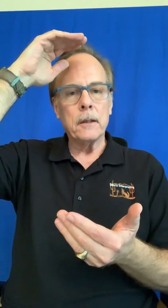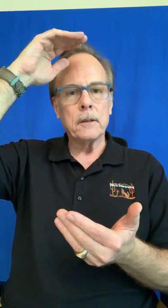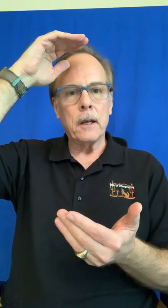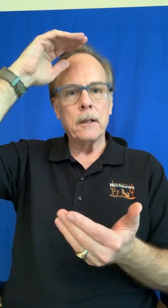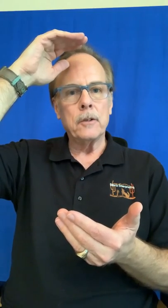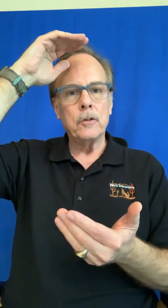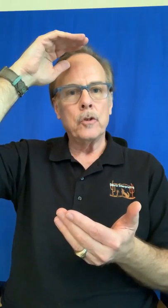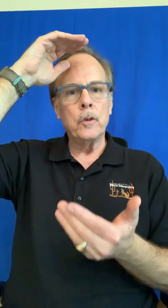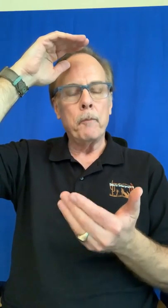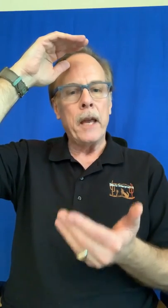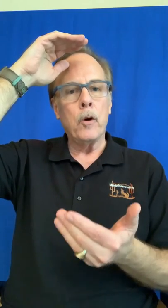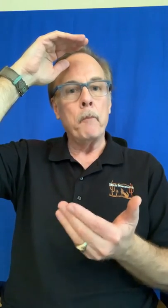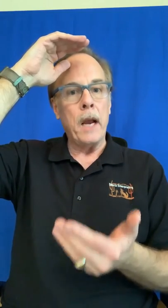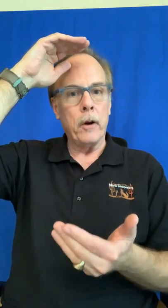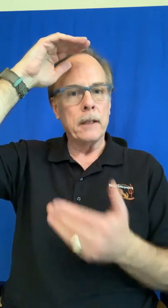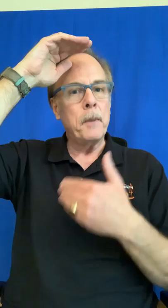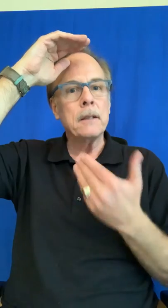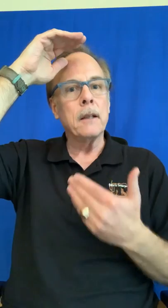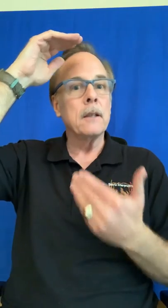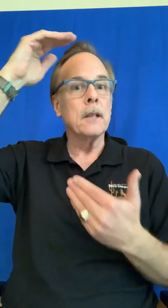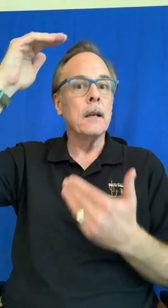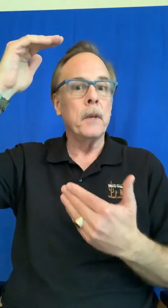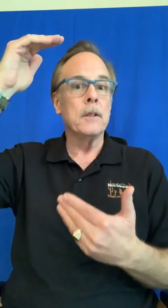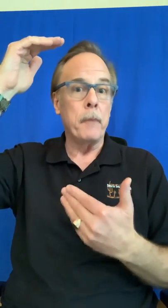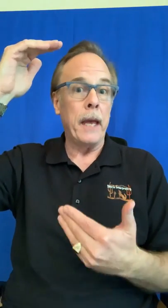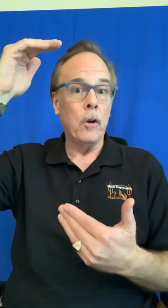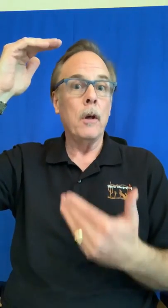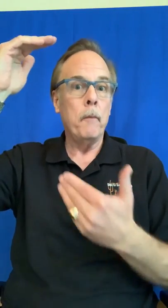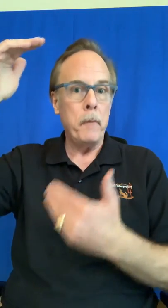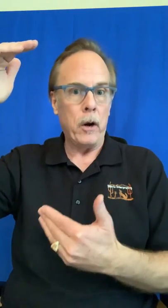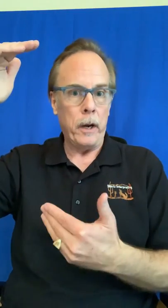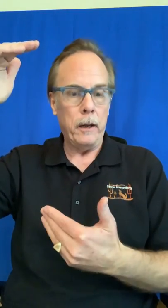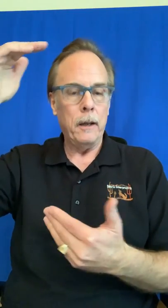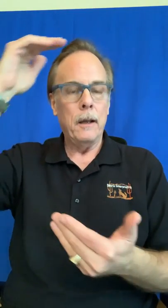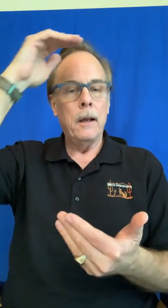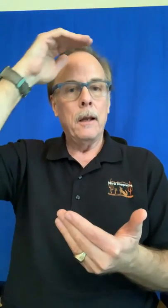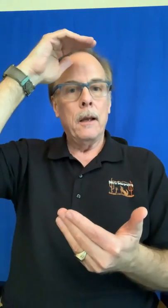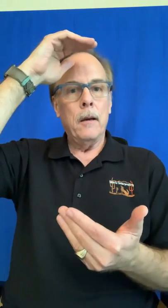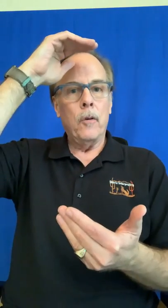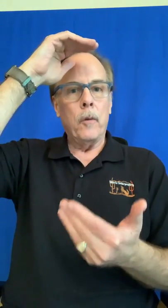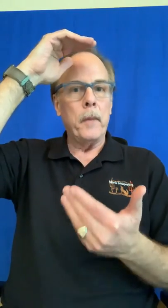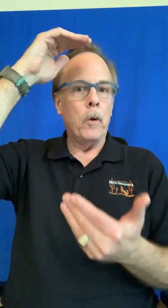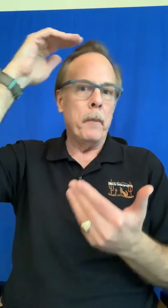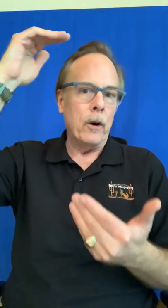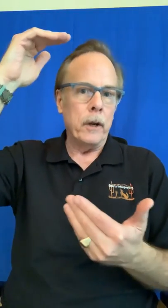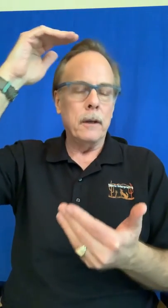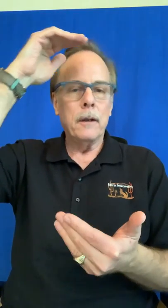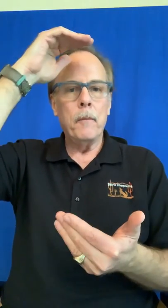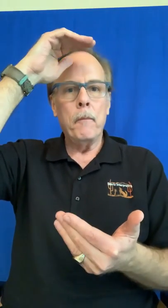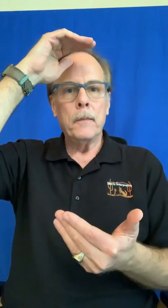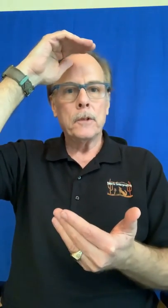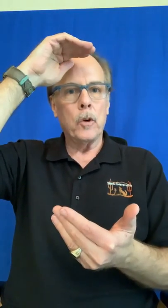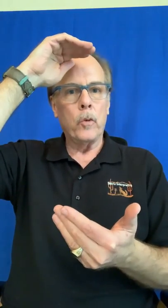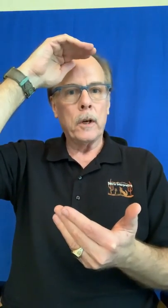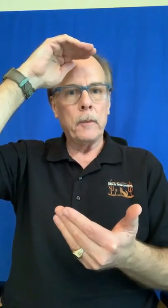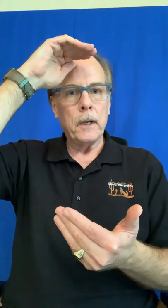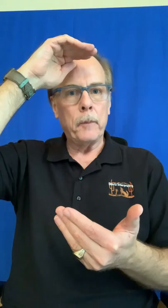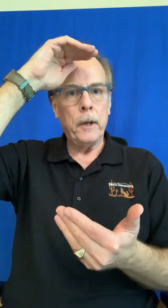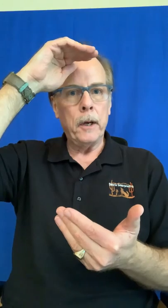sign do the male mary it's basically the sign means male mary or male married so we're coming up here